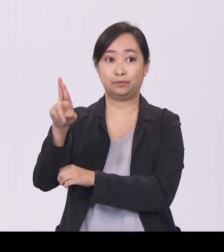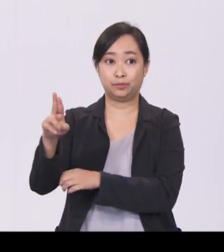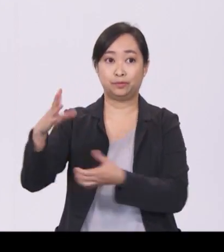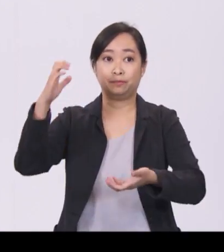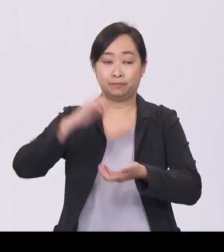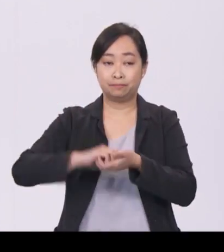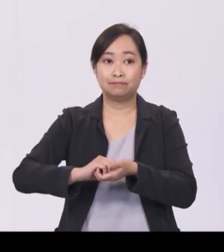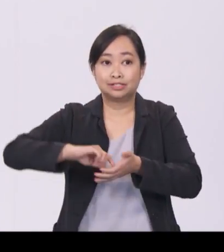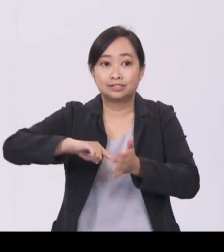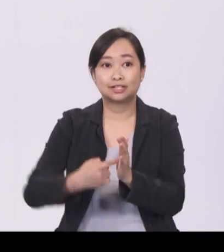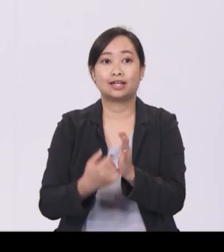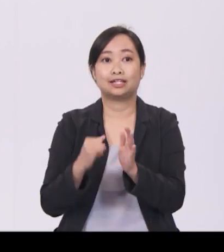transform their organisations.